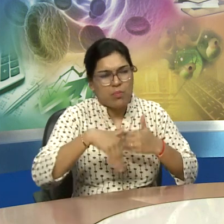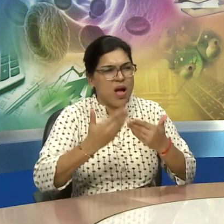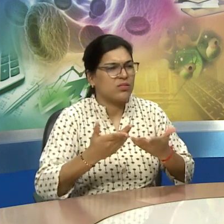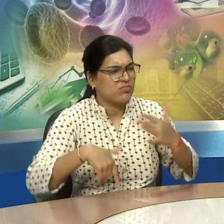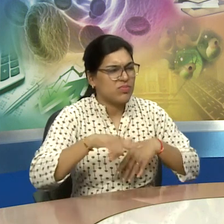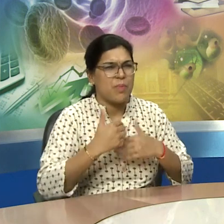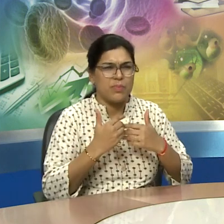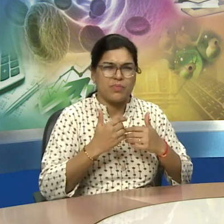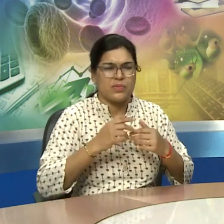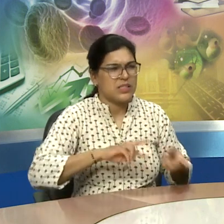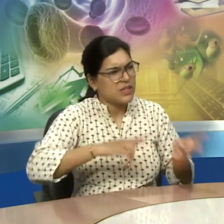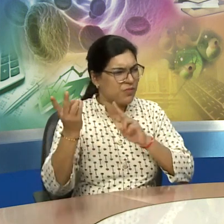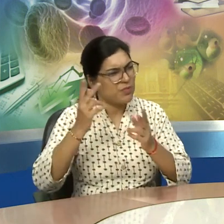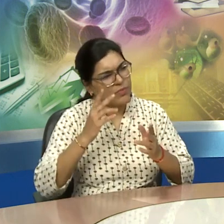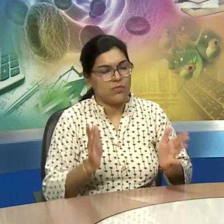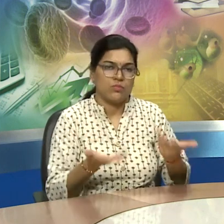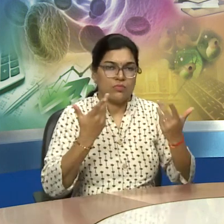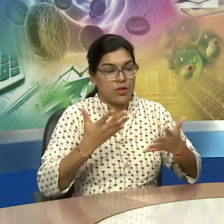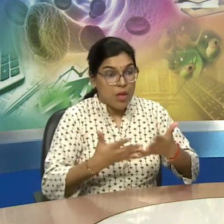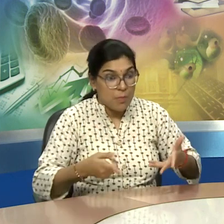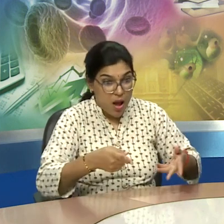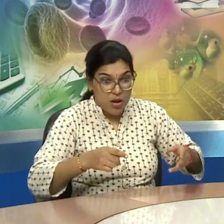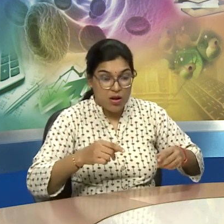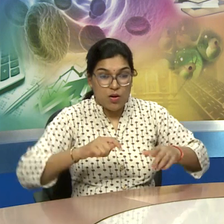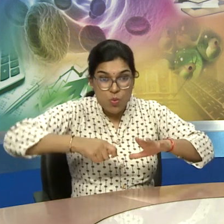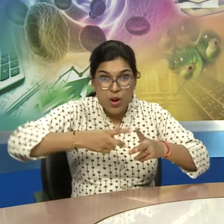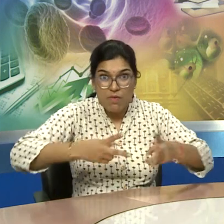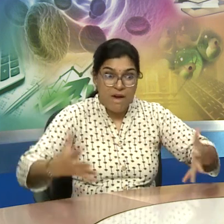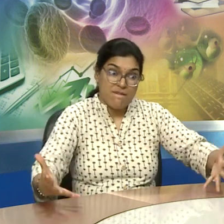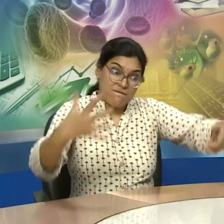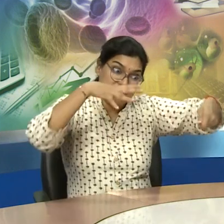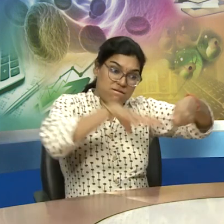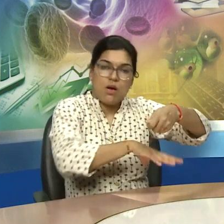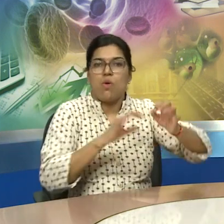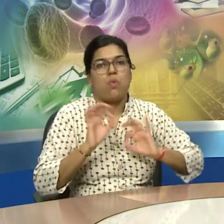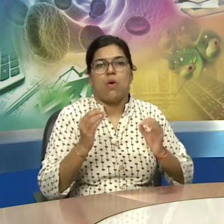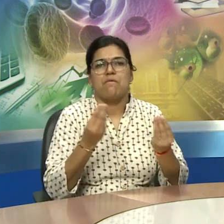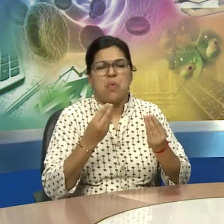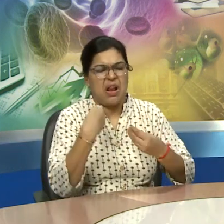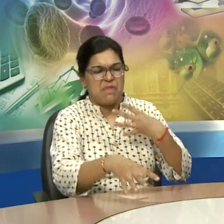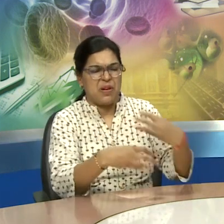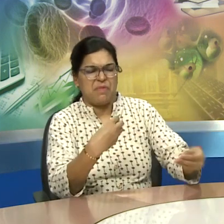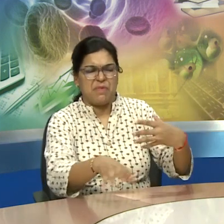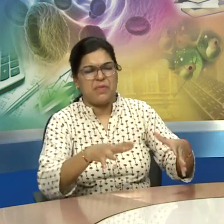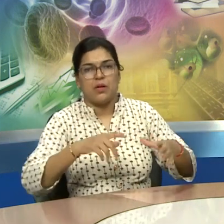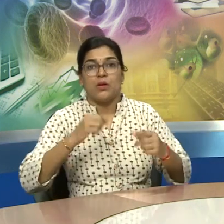because when moving from one place to another it is very difficult to carry all the stones and tools